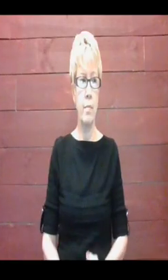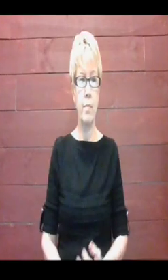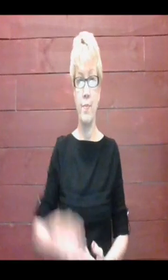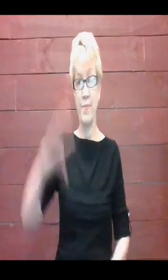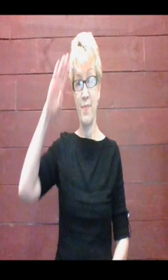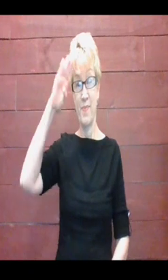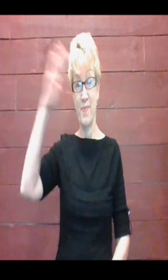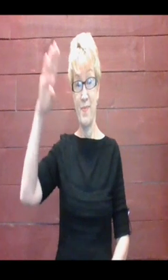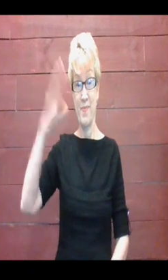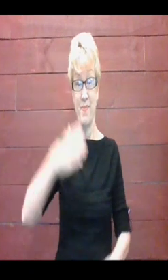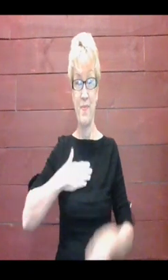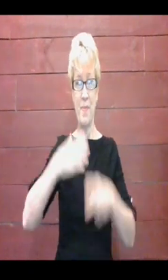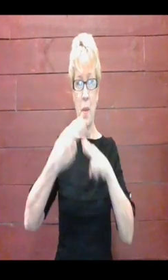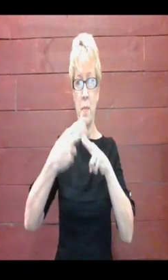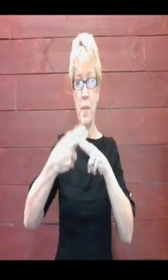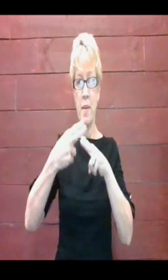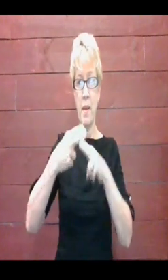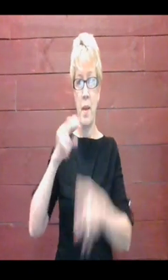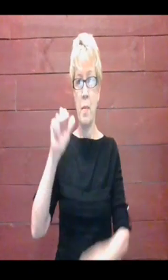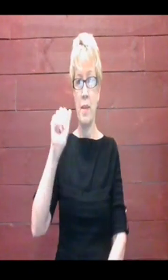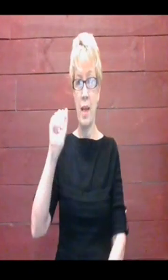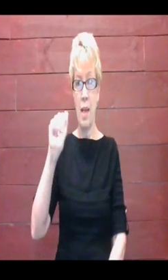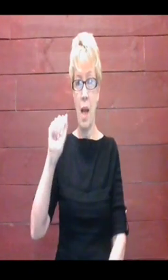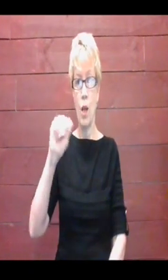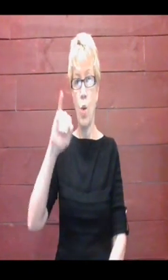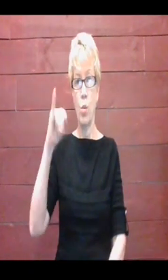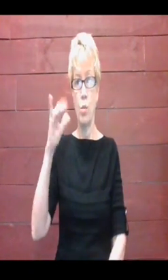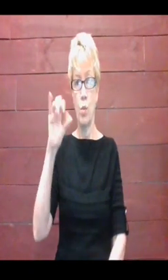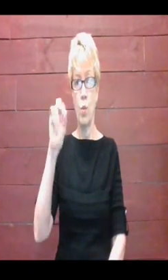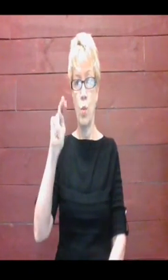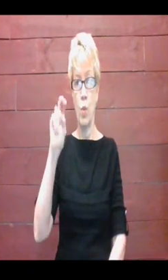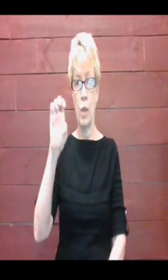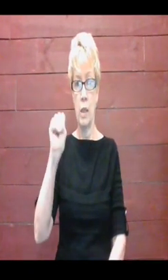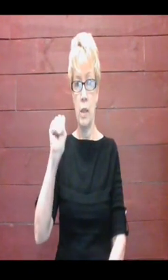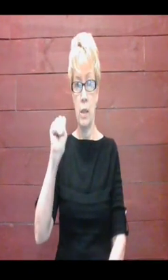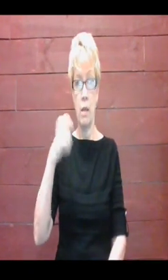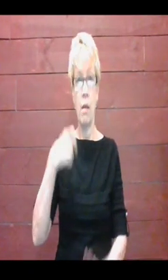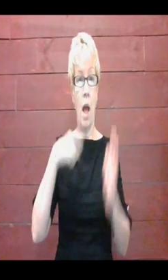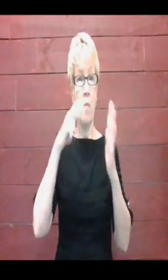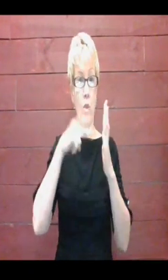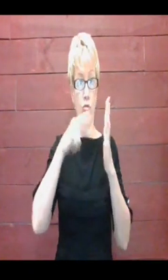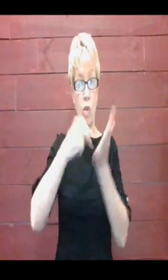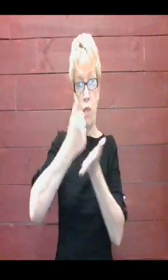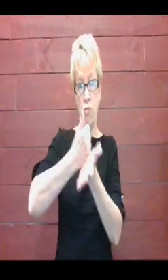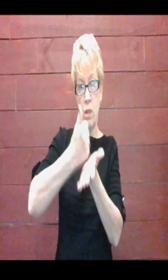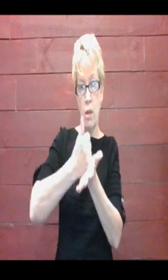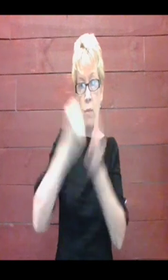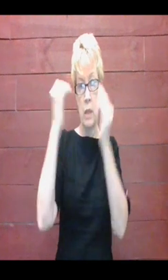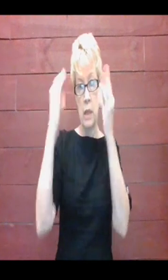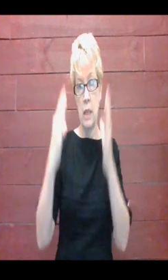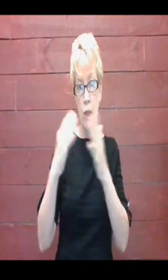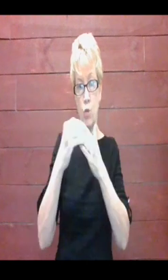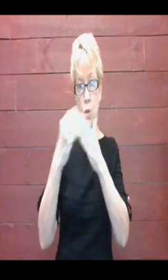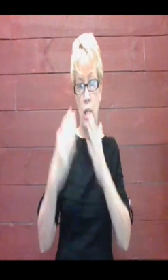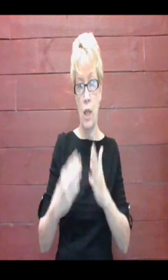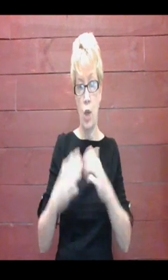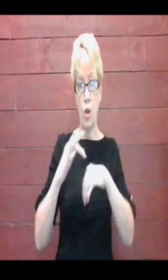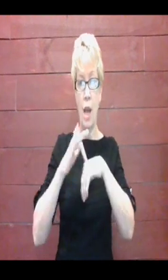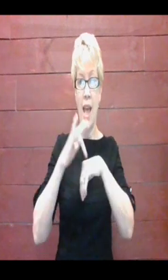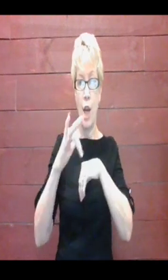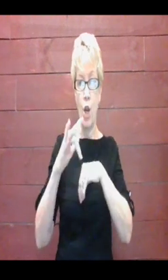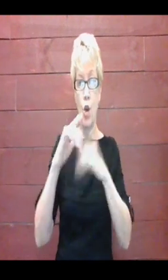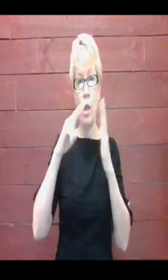Hi, my name is Adaku Awa-Jones. I am a Reading Recovery Teacher Leader and Early